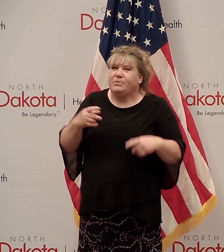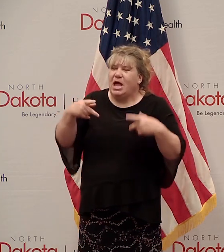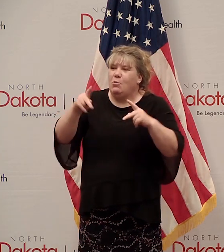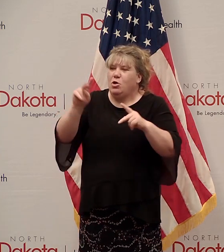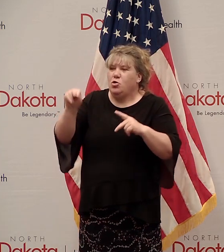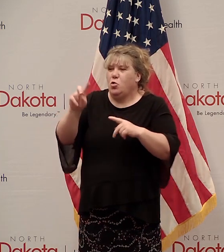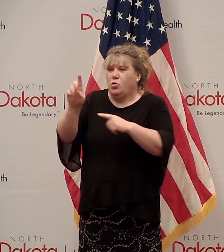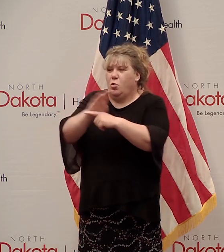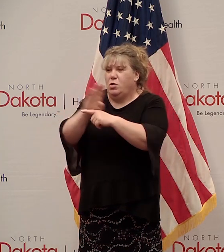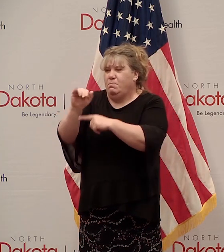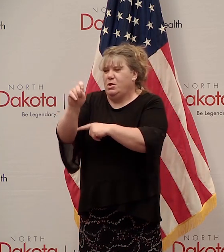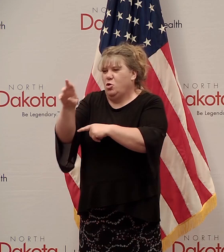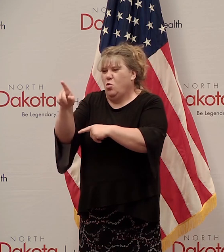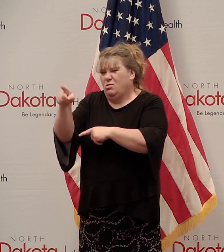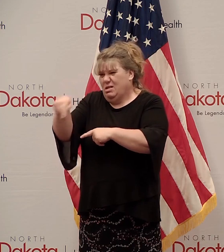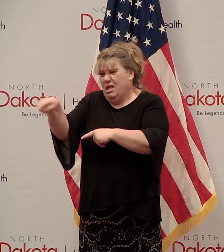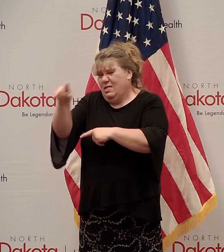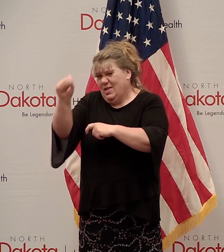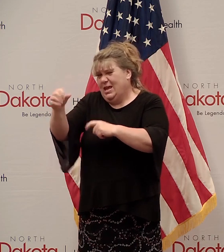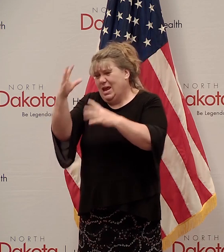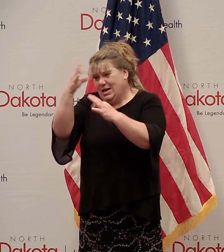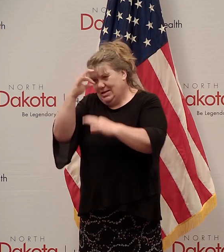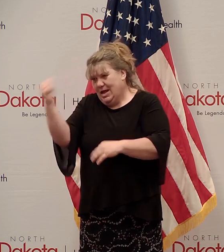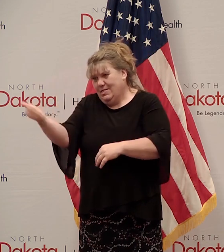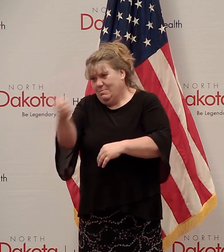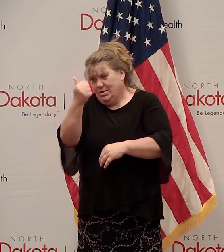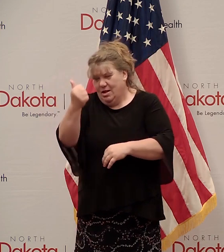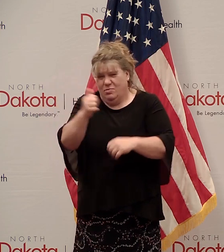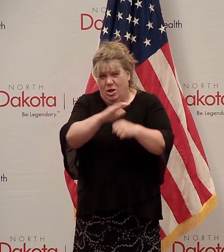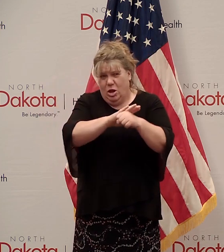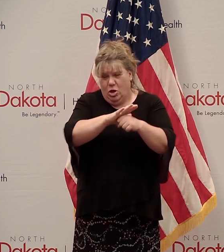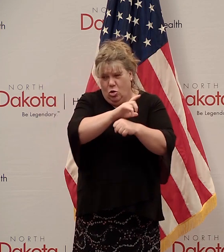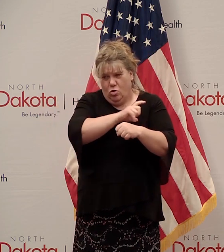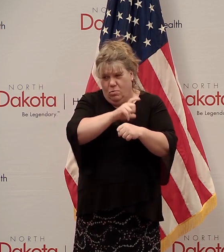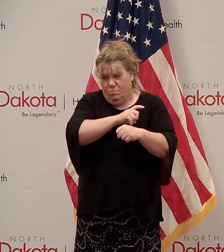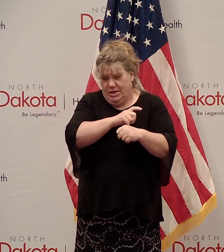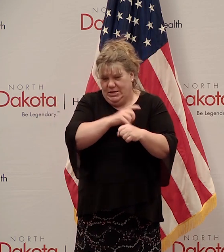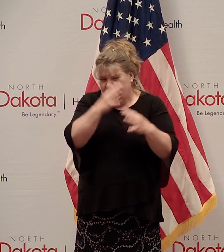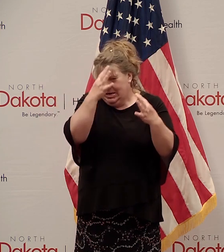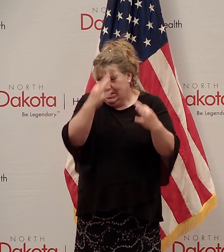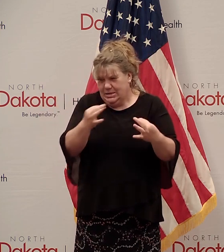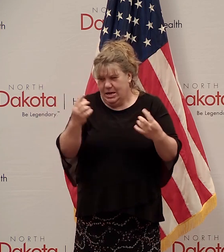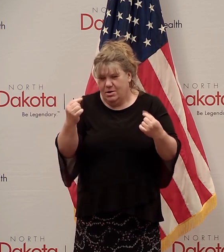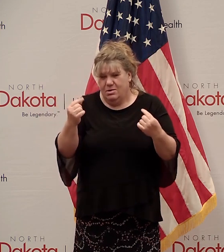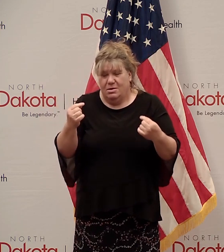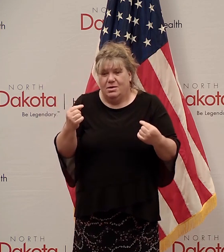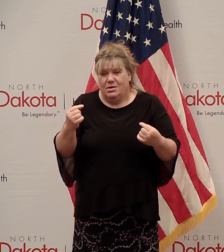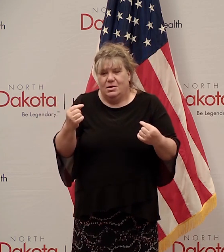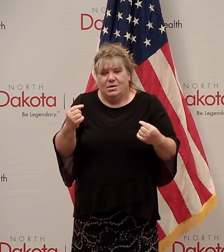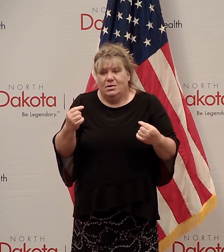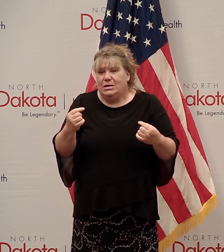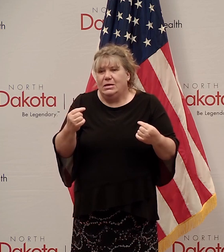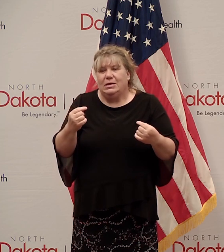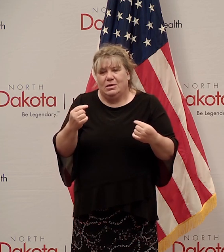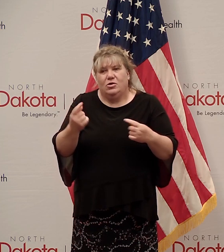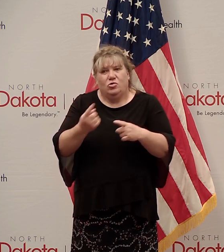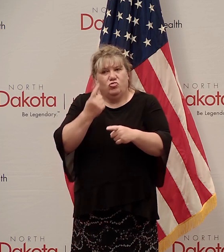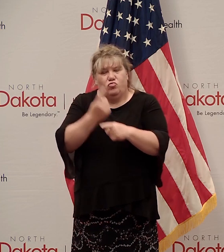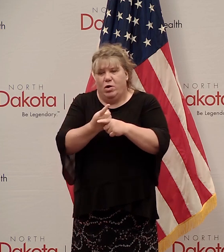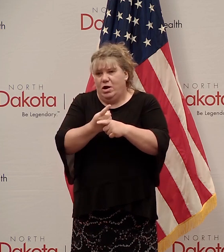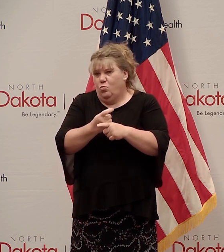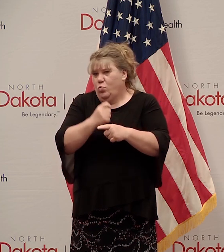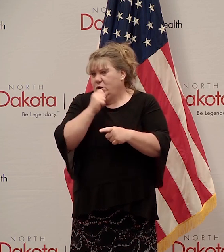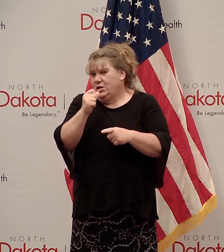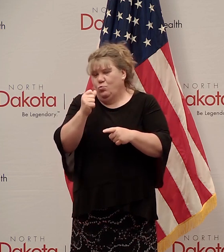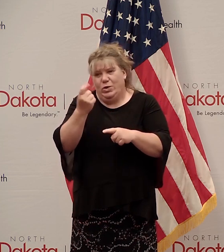of North Dakota business owners and local enforcement, because it's an absolute accuracy that we do not have the capability